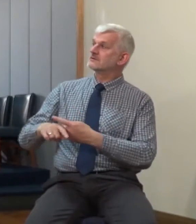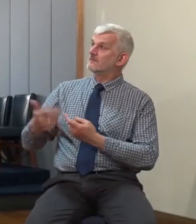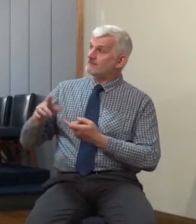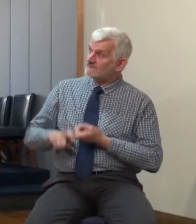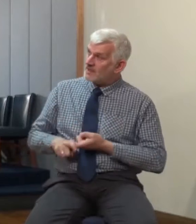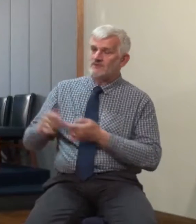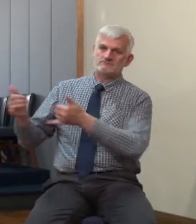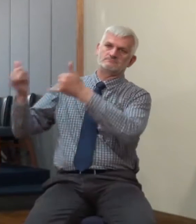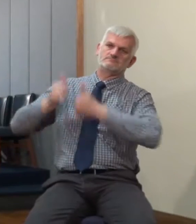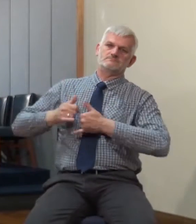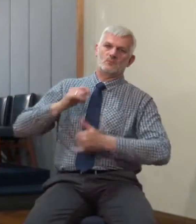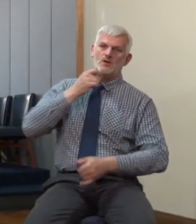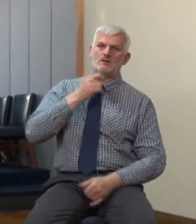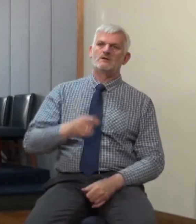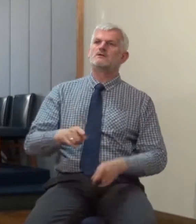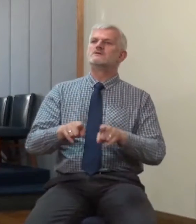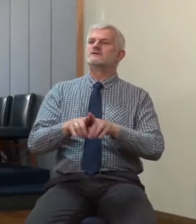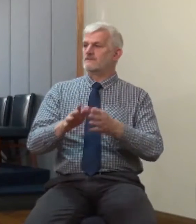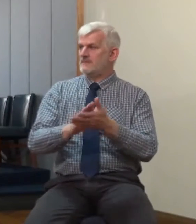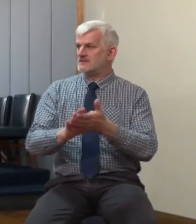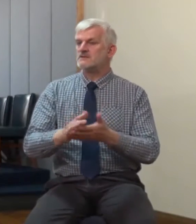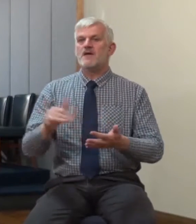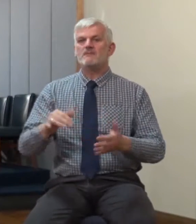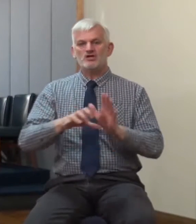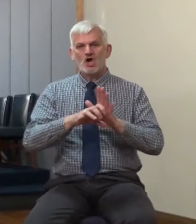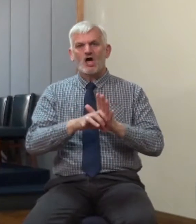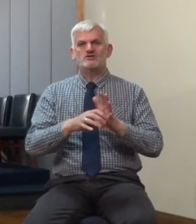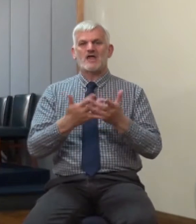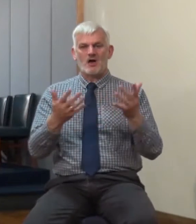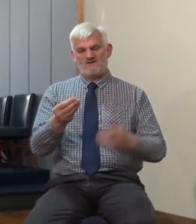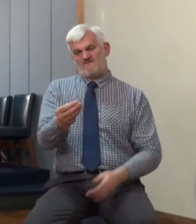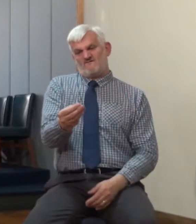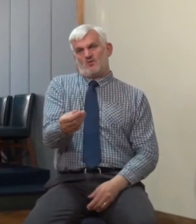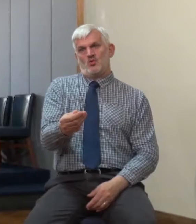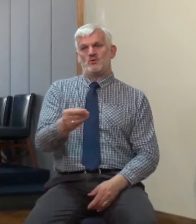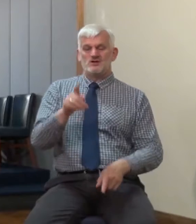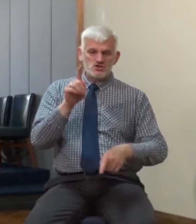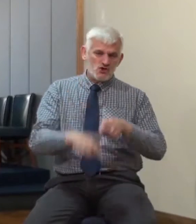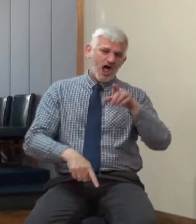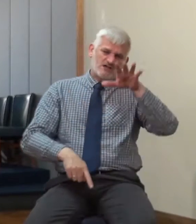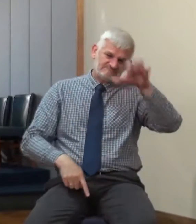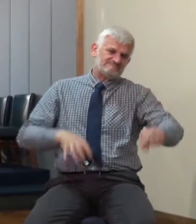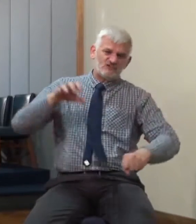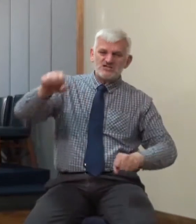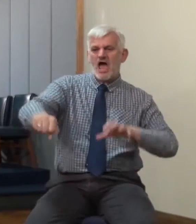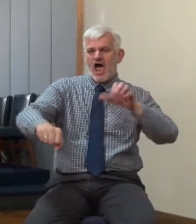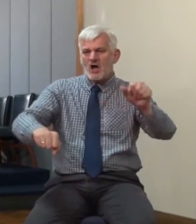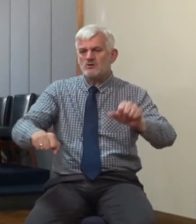we're in a day of small things and there is great resistance to the truth and the